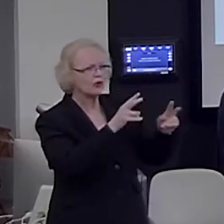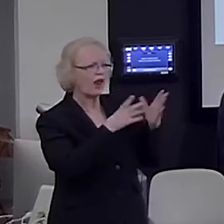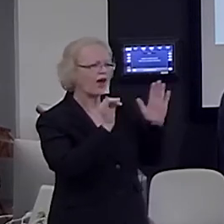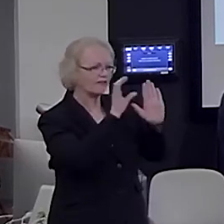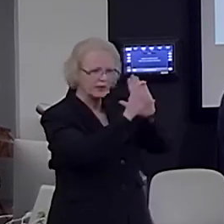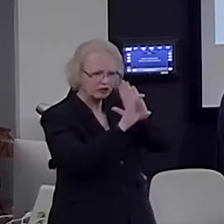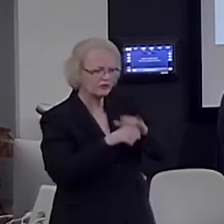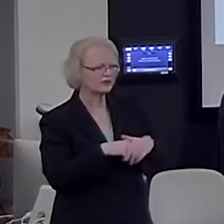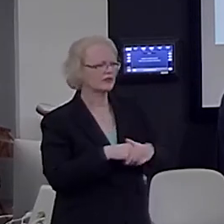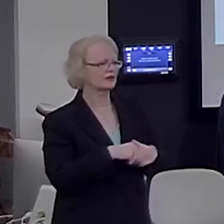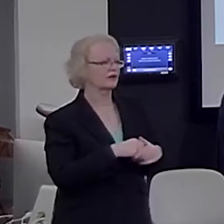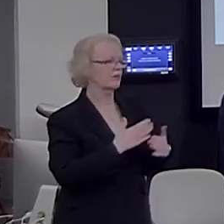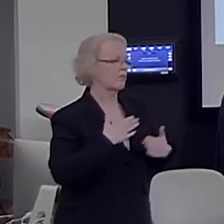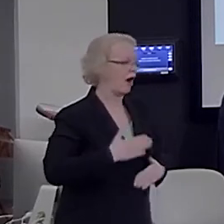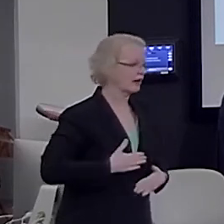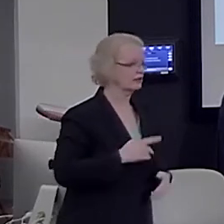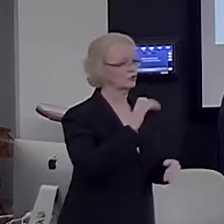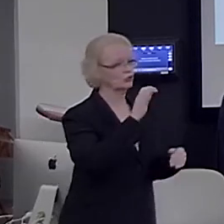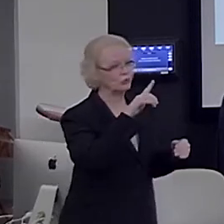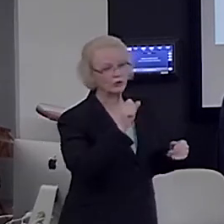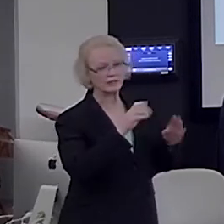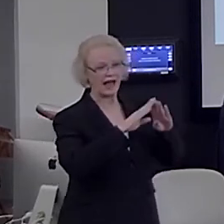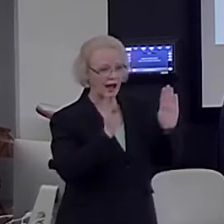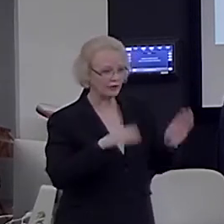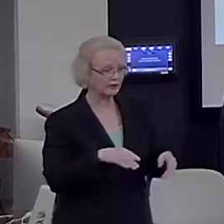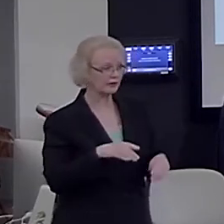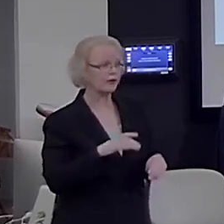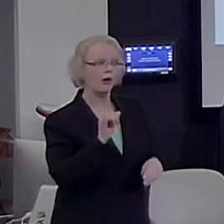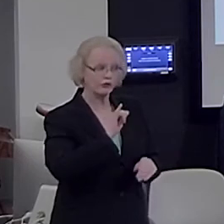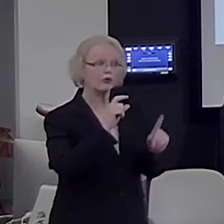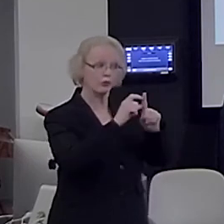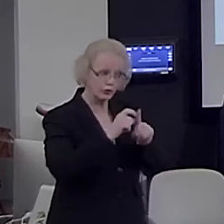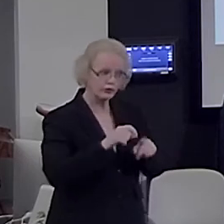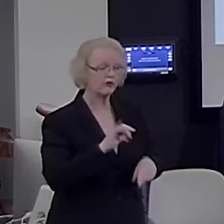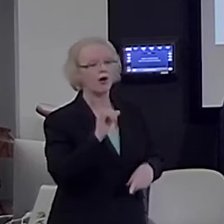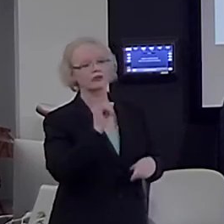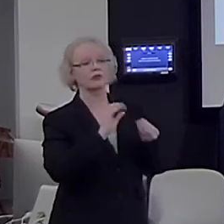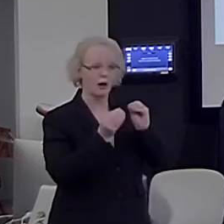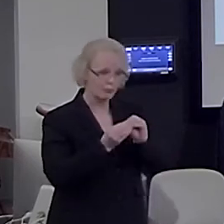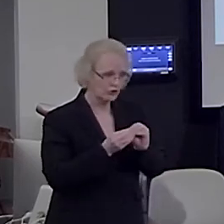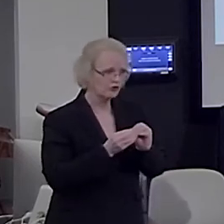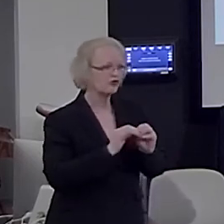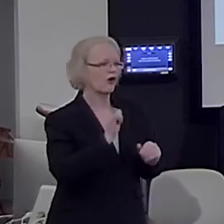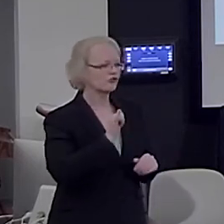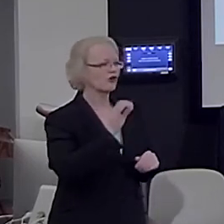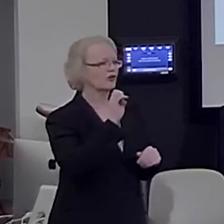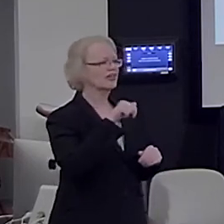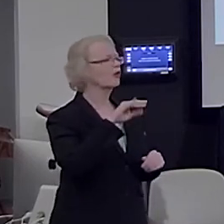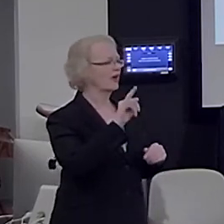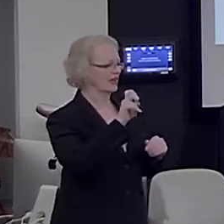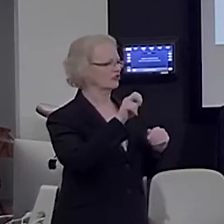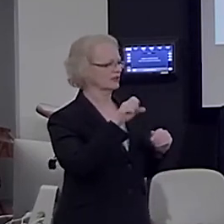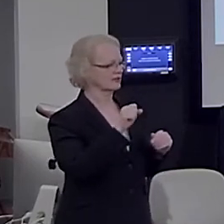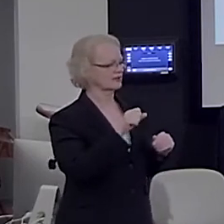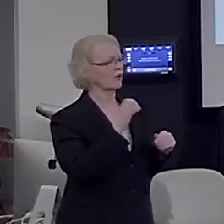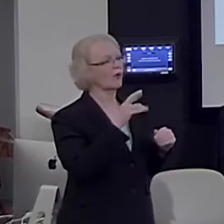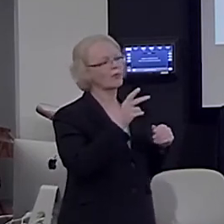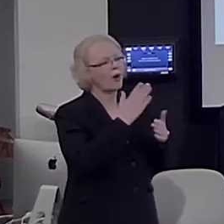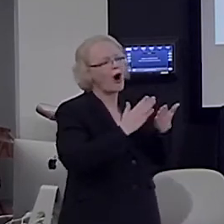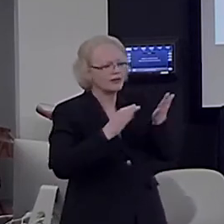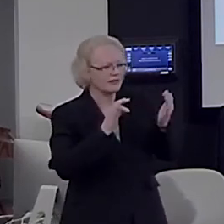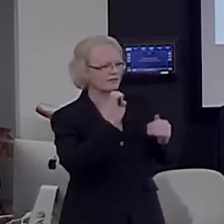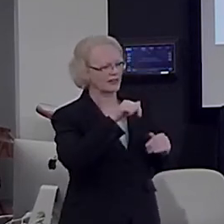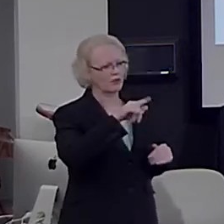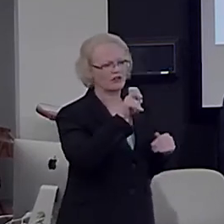faces, houses, but also words, numbers, and equations, fragments of equations. Of course, when you're a mathematician, you